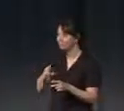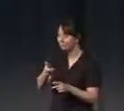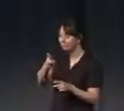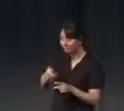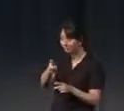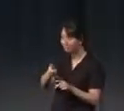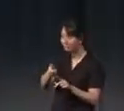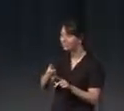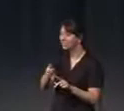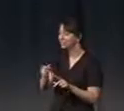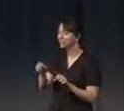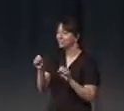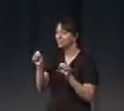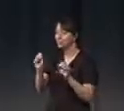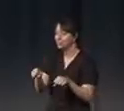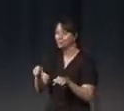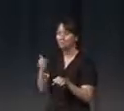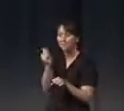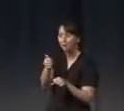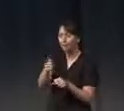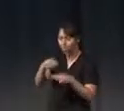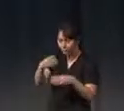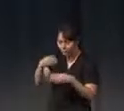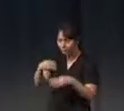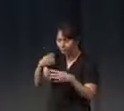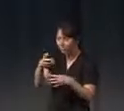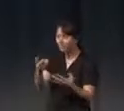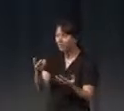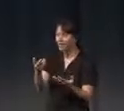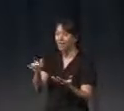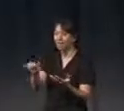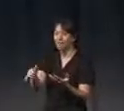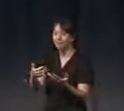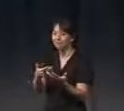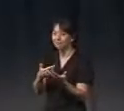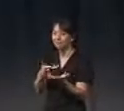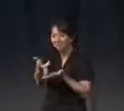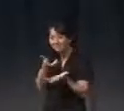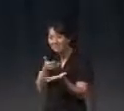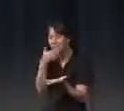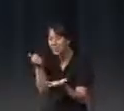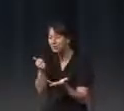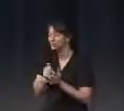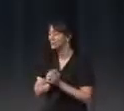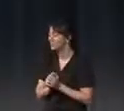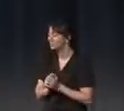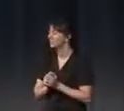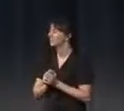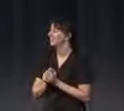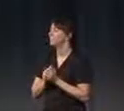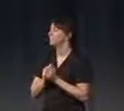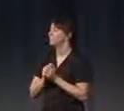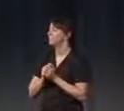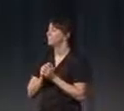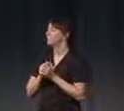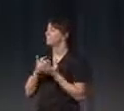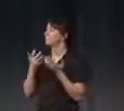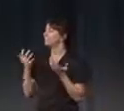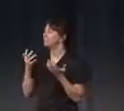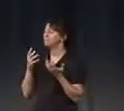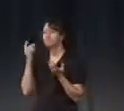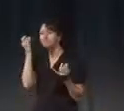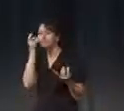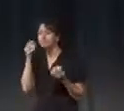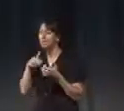button, you can kind of scroll the images and I might be able to talk with you. Somehow, you know, what I'm trying to say is like, you know, how we can somehow